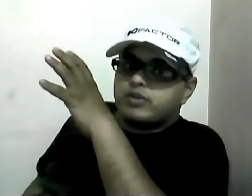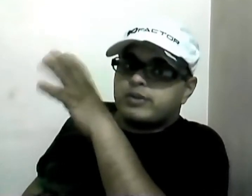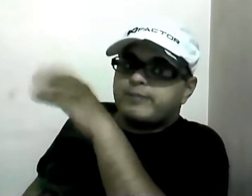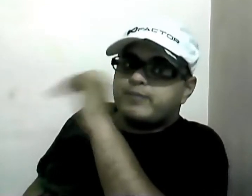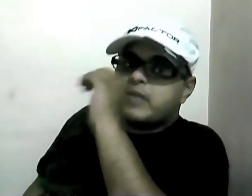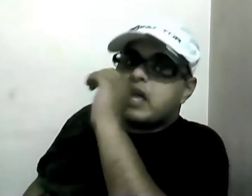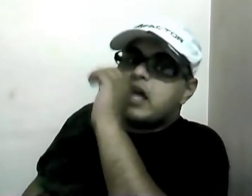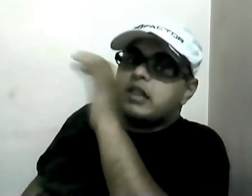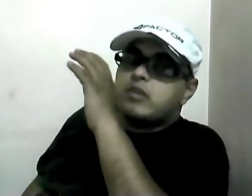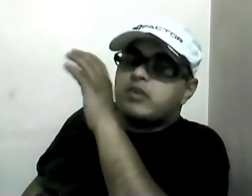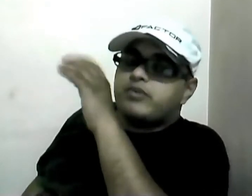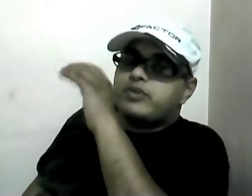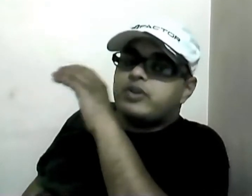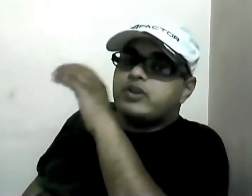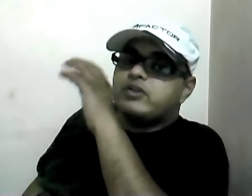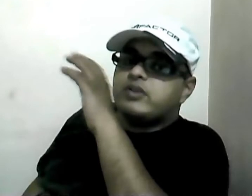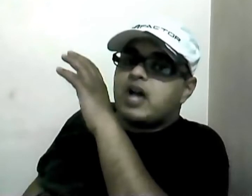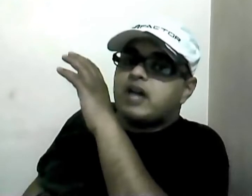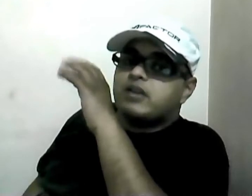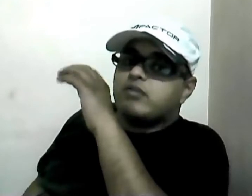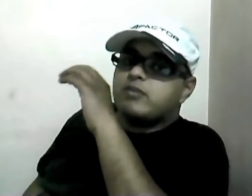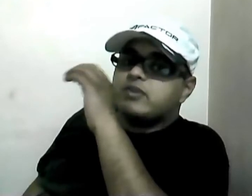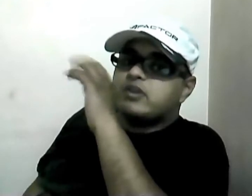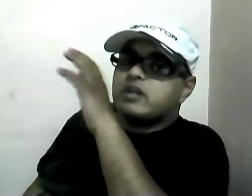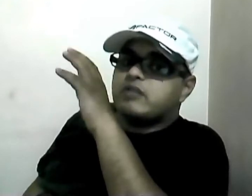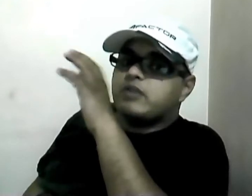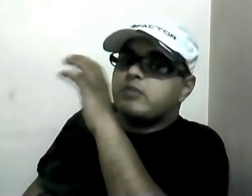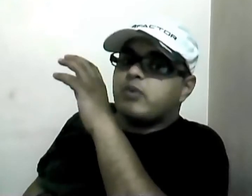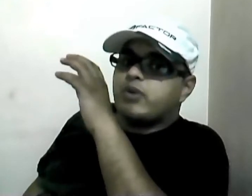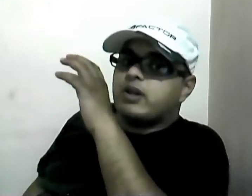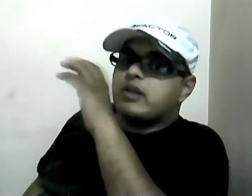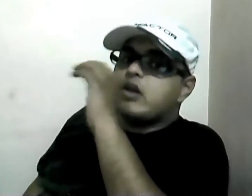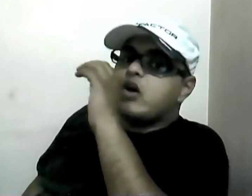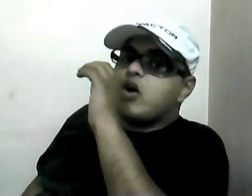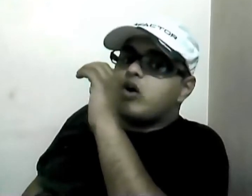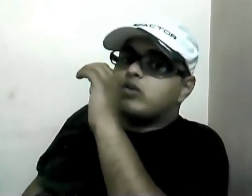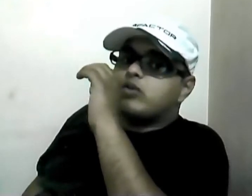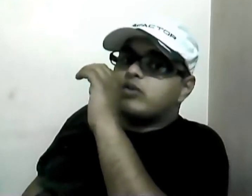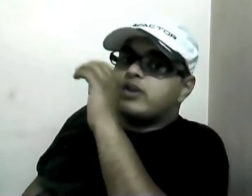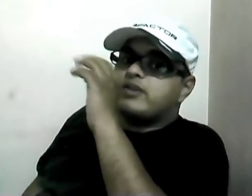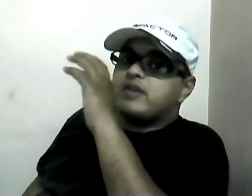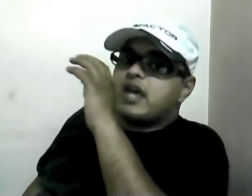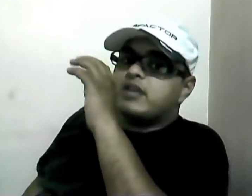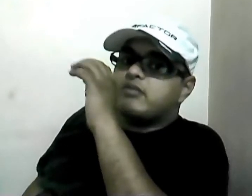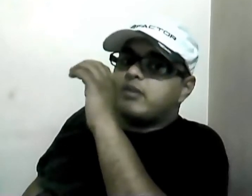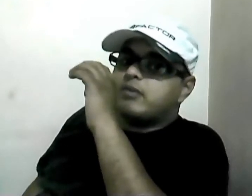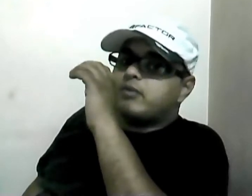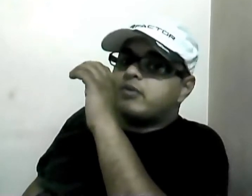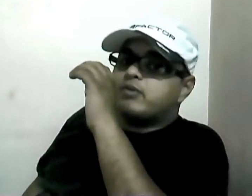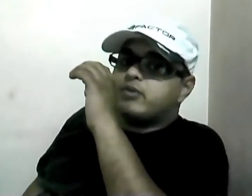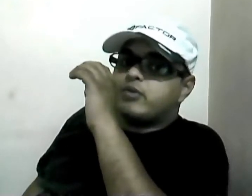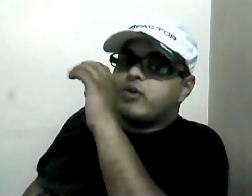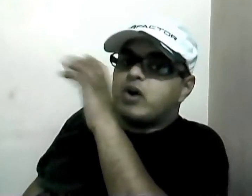Number three is SaaS information delivery portal also known as SaaS web report studio allows